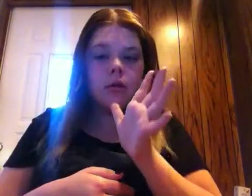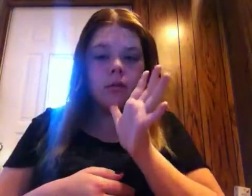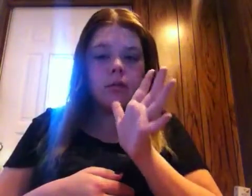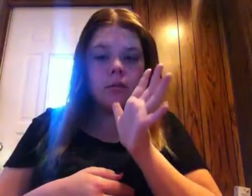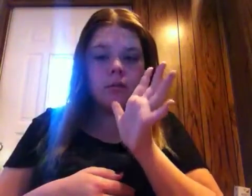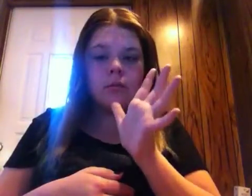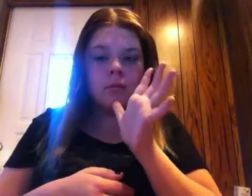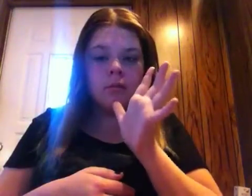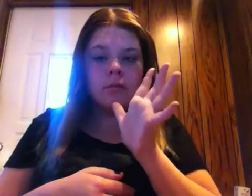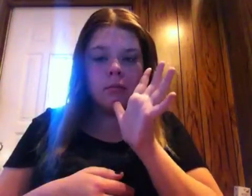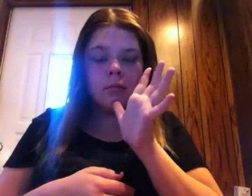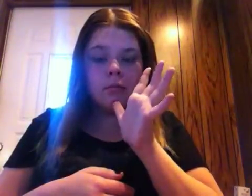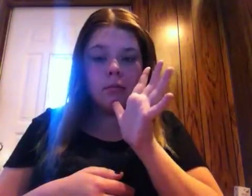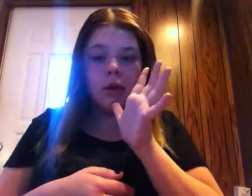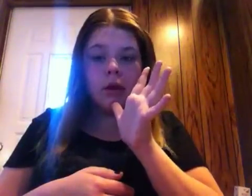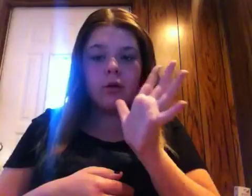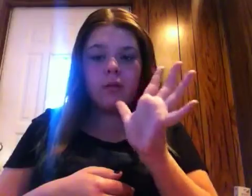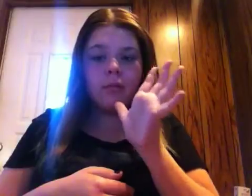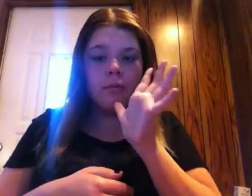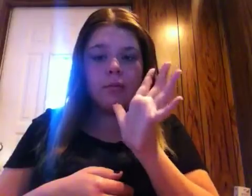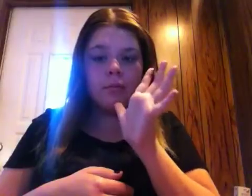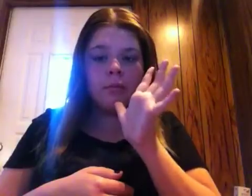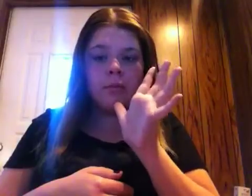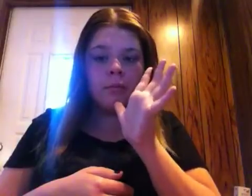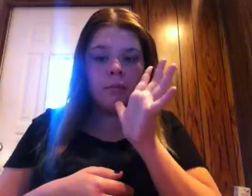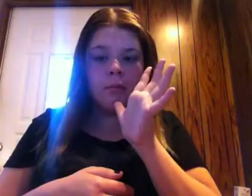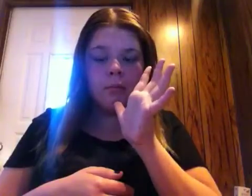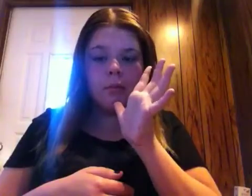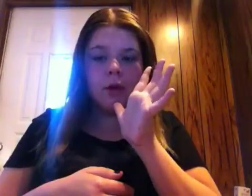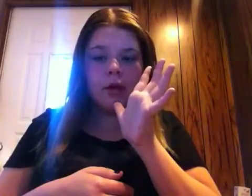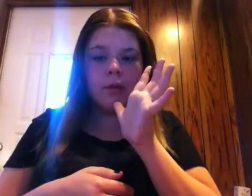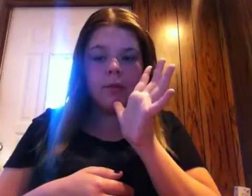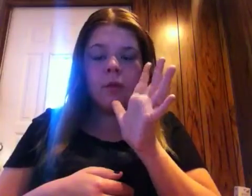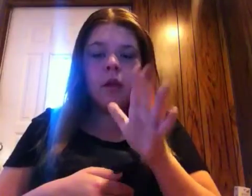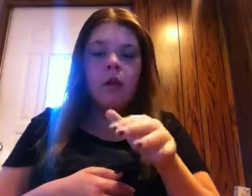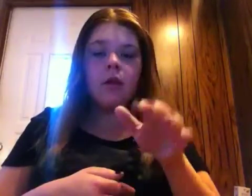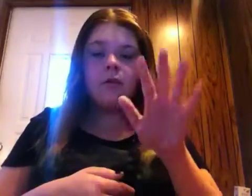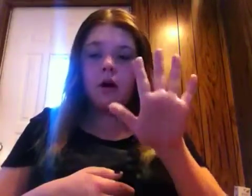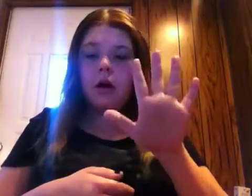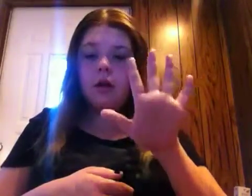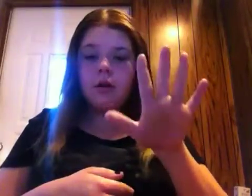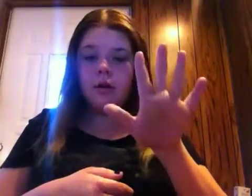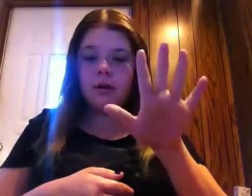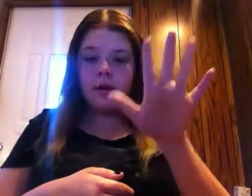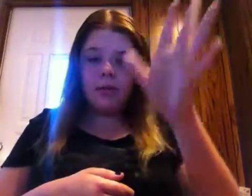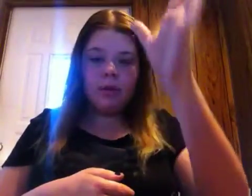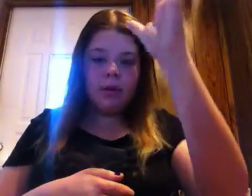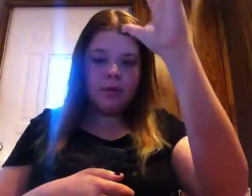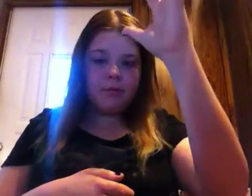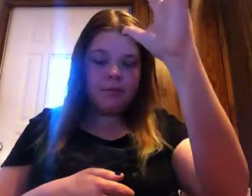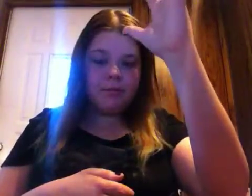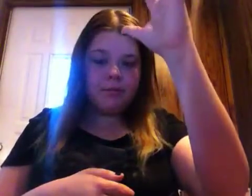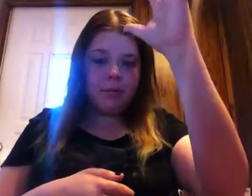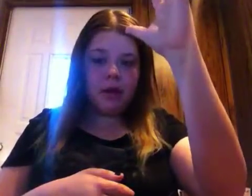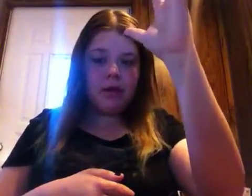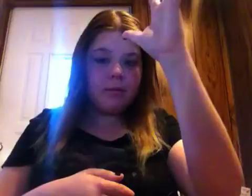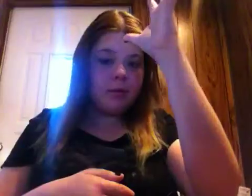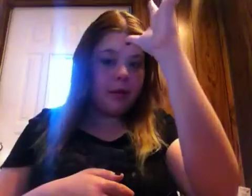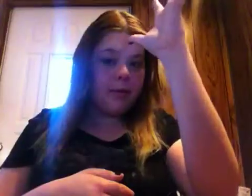so, mother, mother. Father is the same thing, except you're tapping